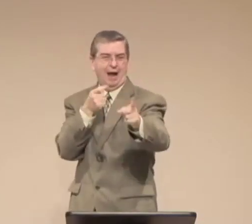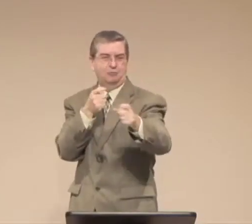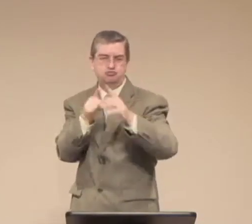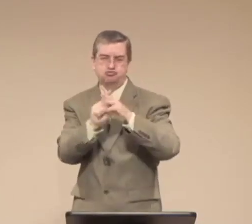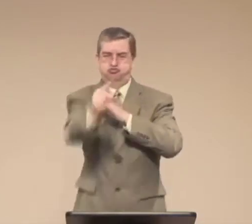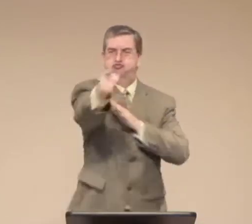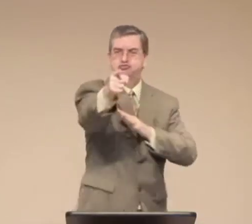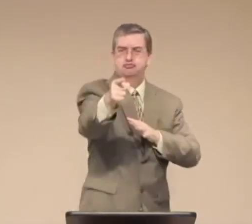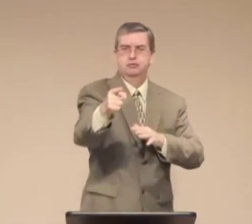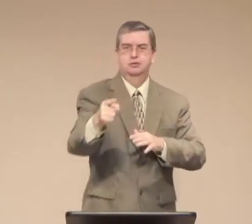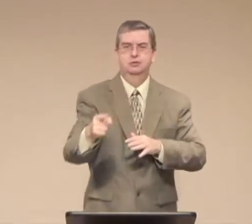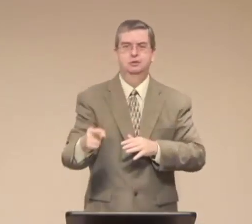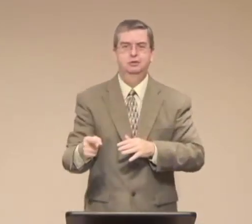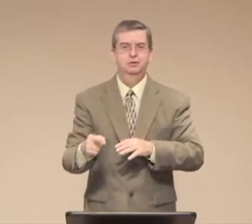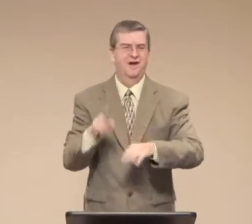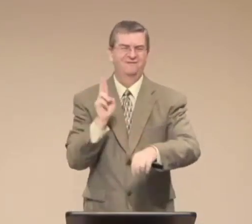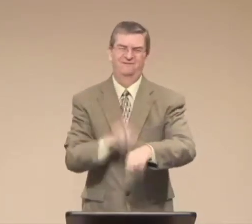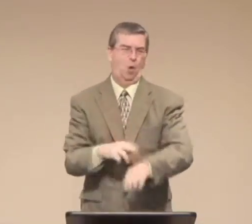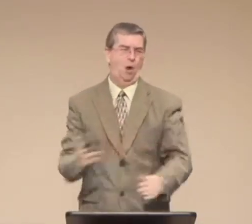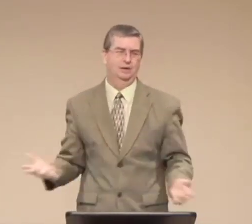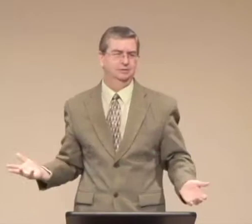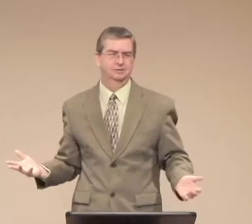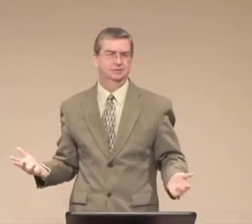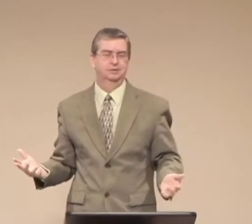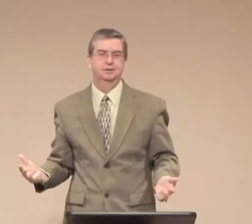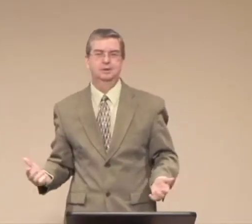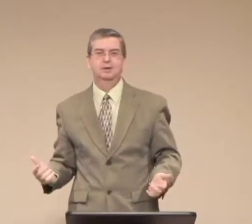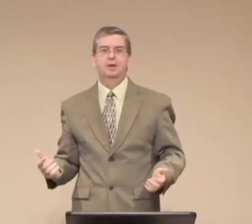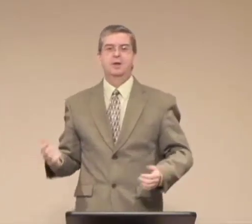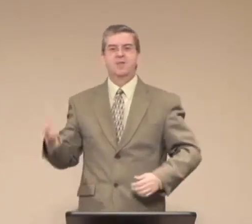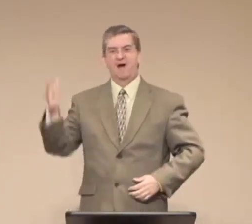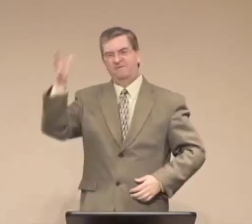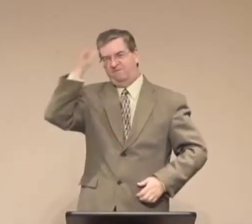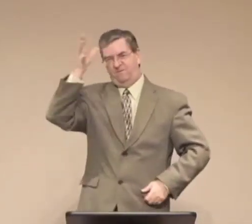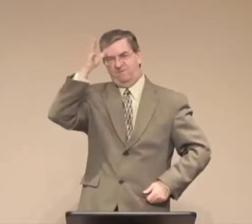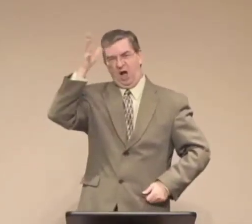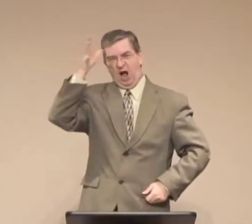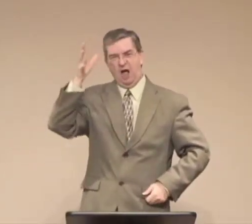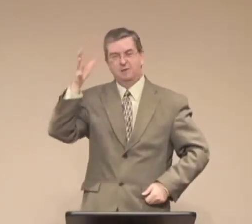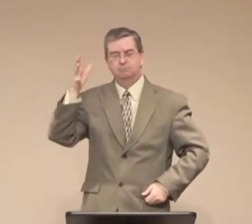Now, naturally, the dog was much faster than the father was and took off.